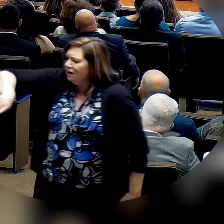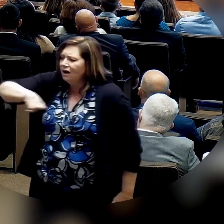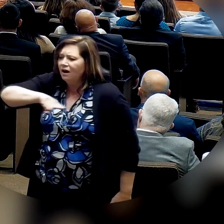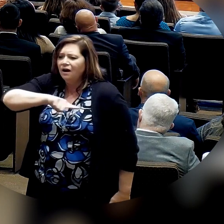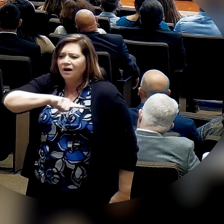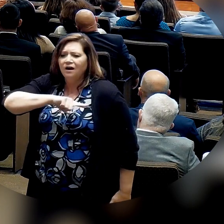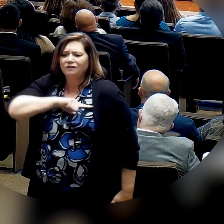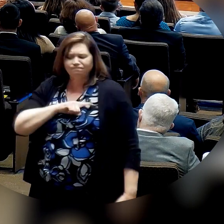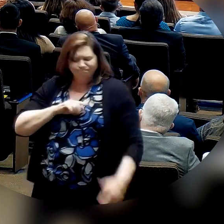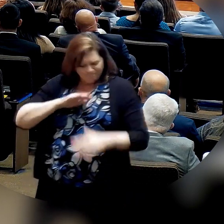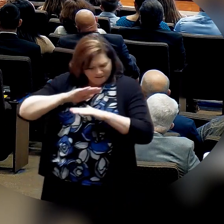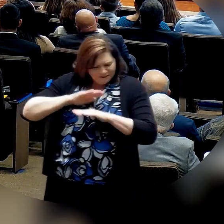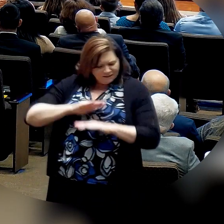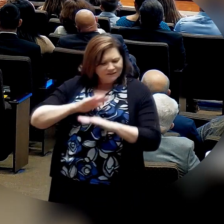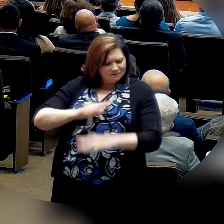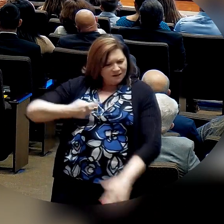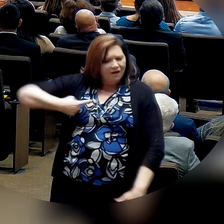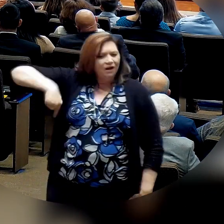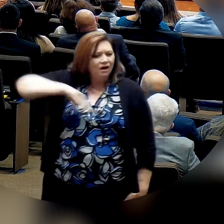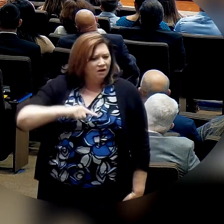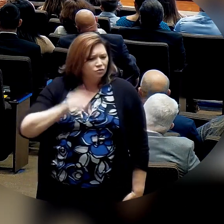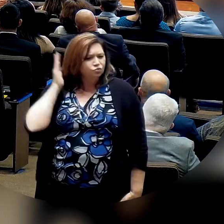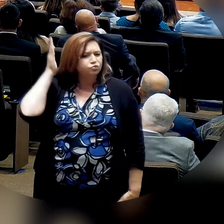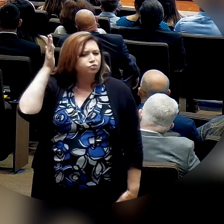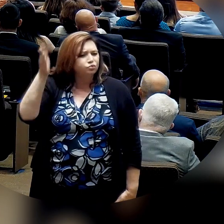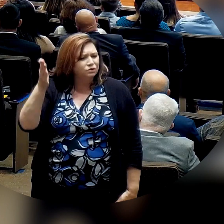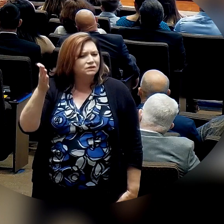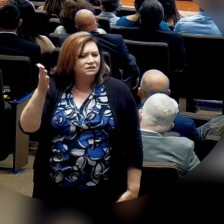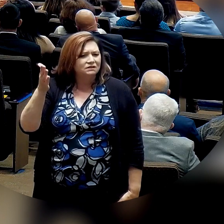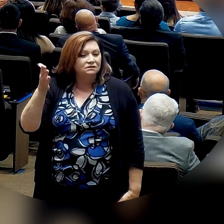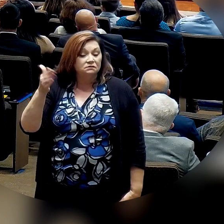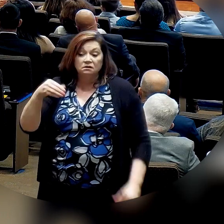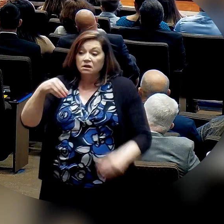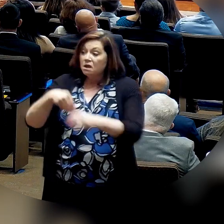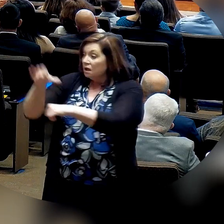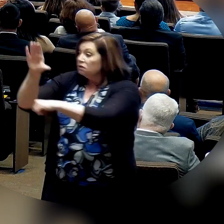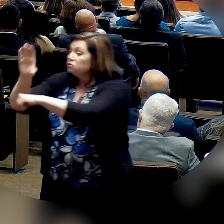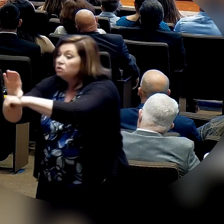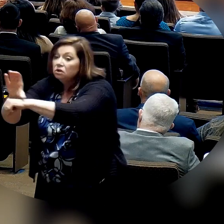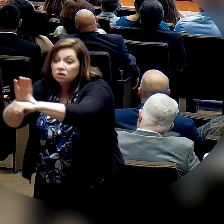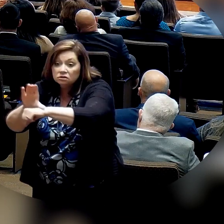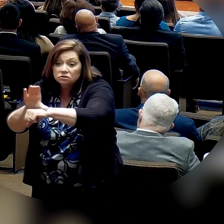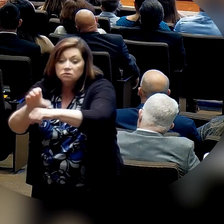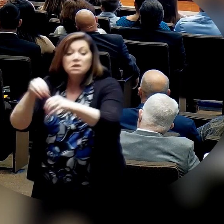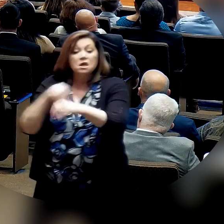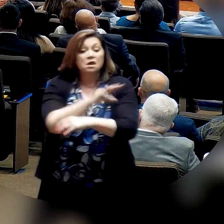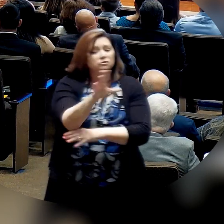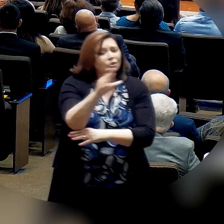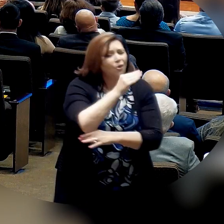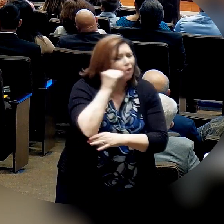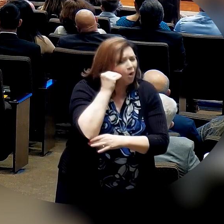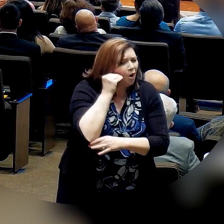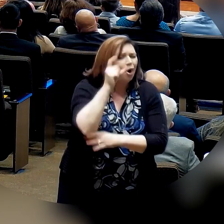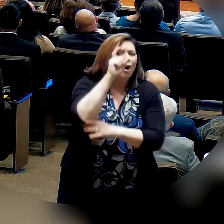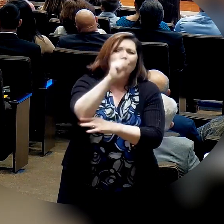the Lord. In our churches, in our homes, it must be God and God alone